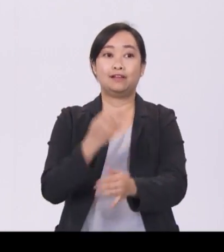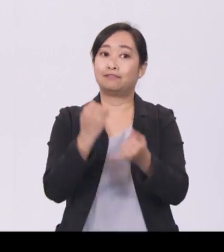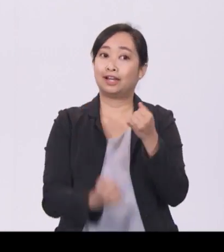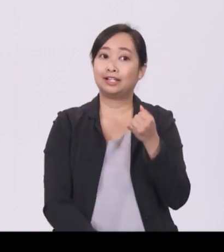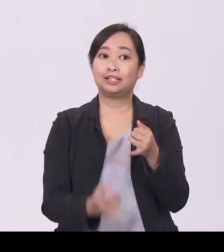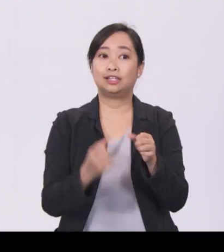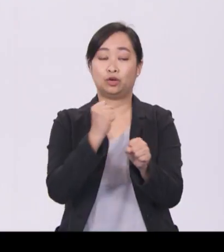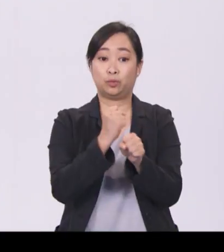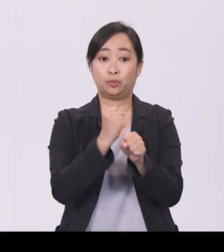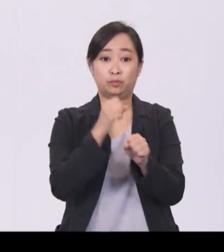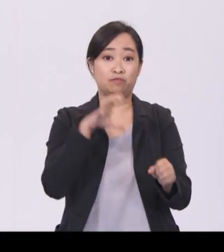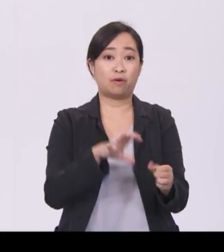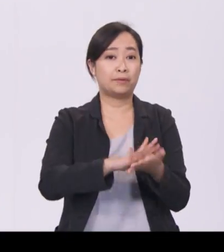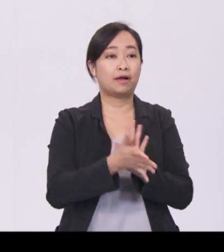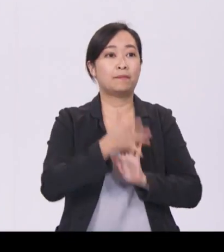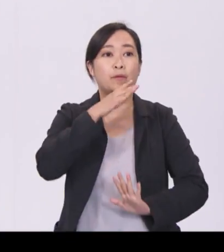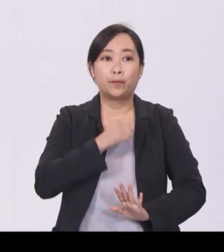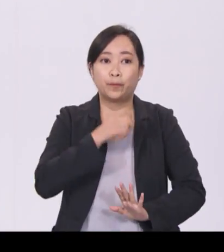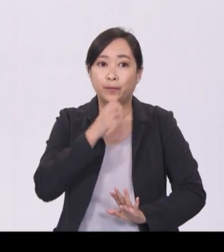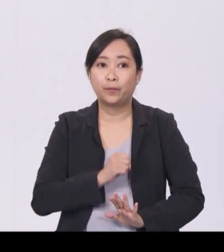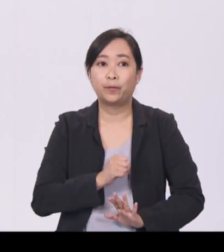and allow them to continue to contribute meaningfully.